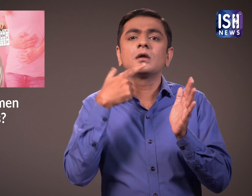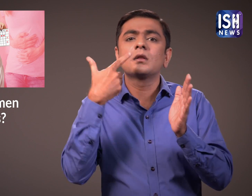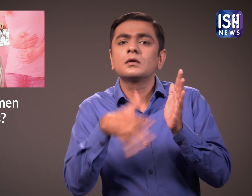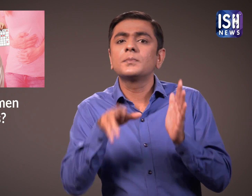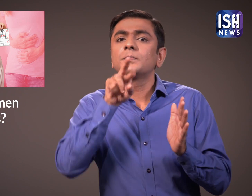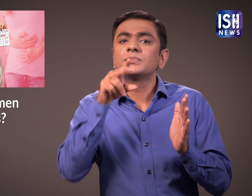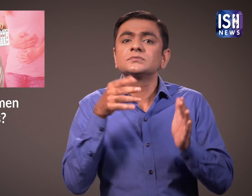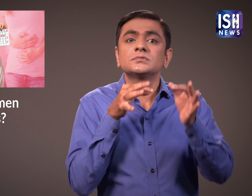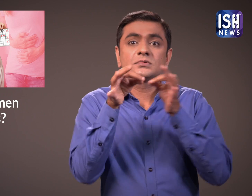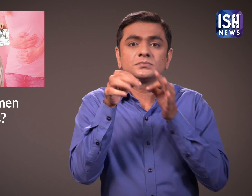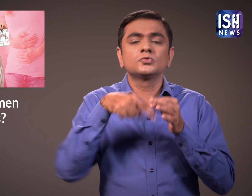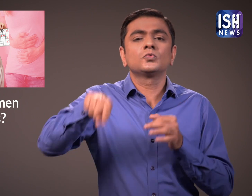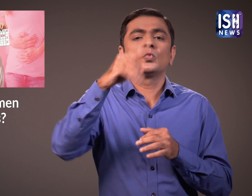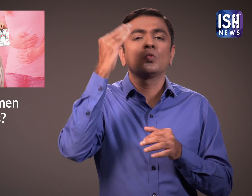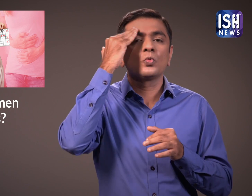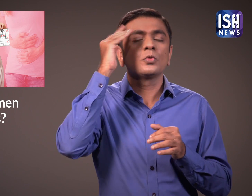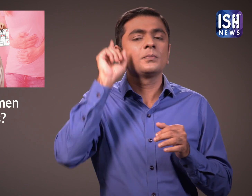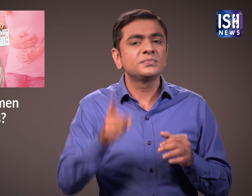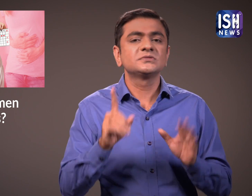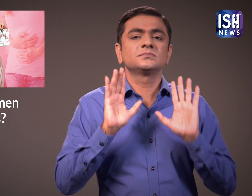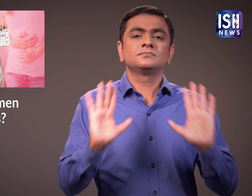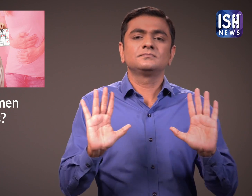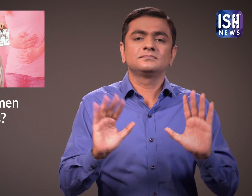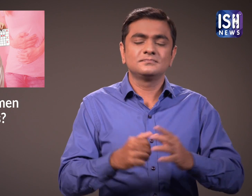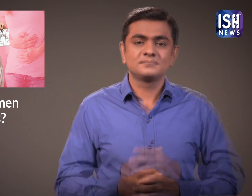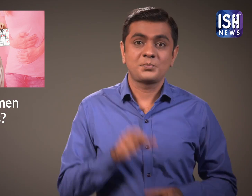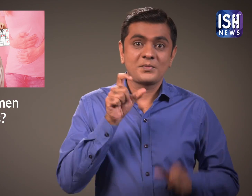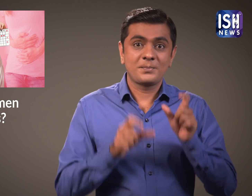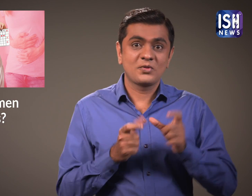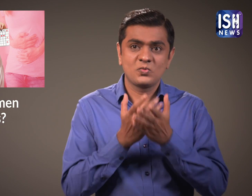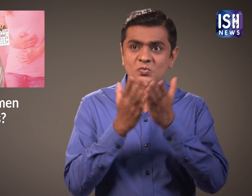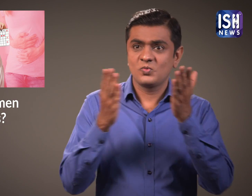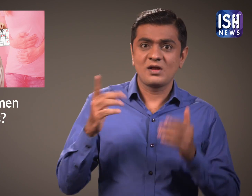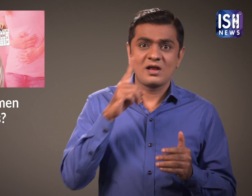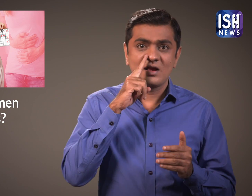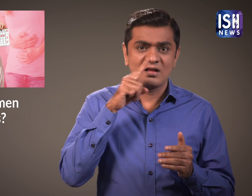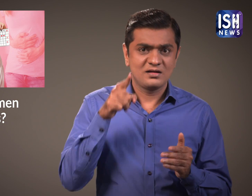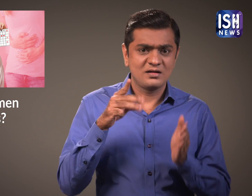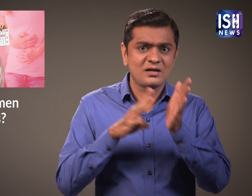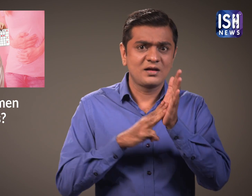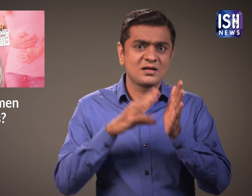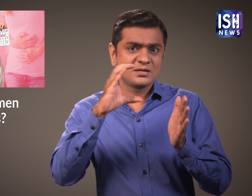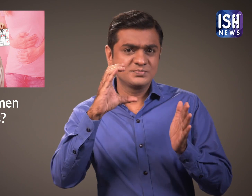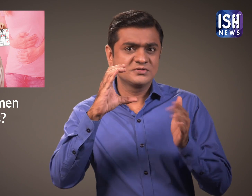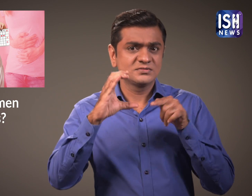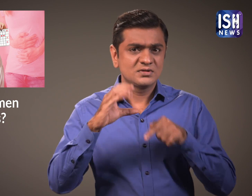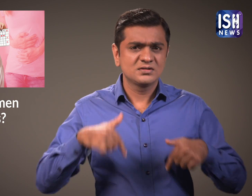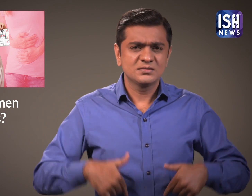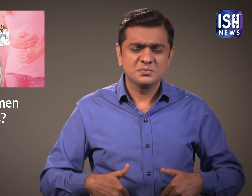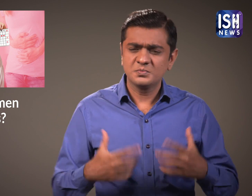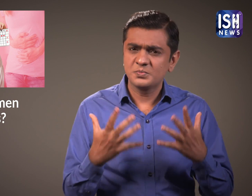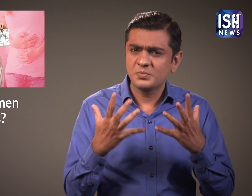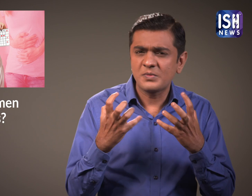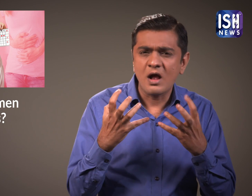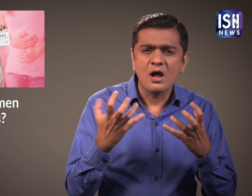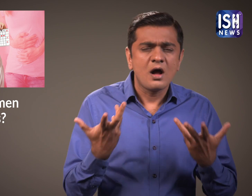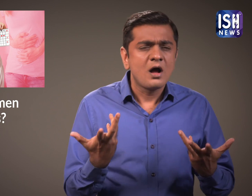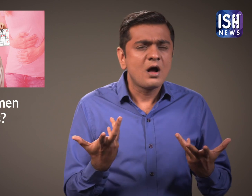for men and women to know about the menstrual cycle. I will tell you some useful home remedies to ease period